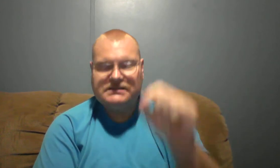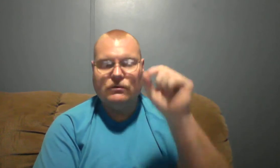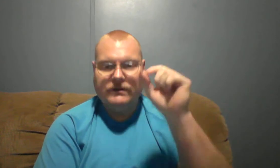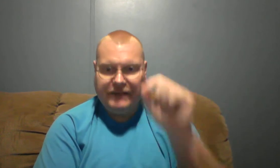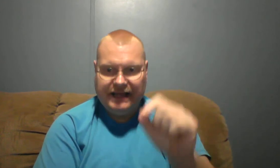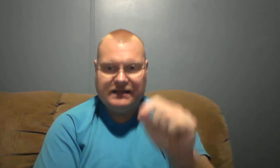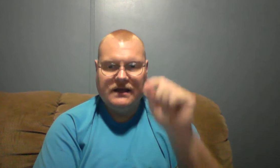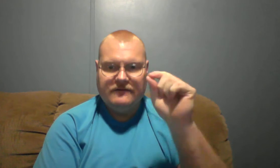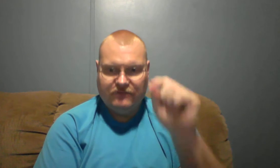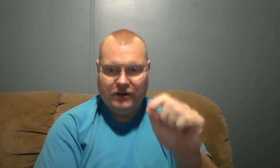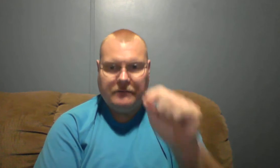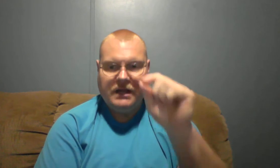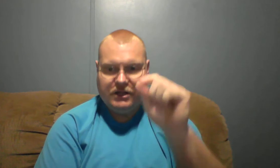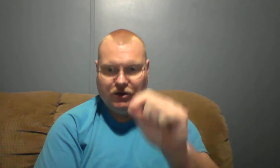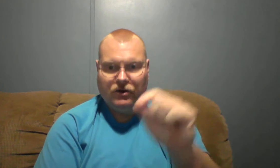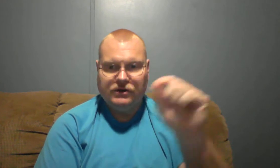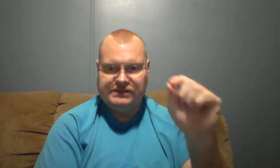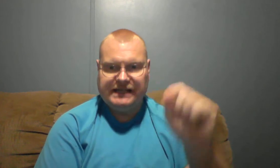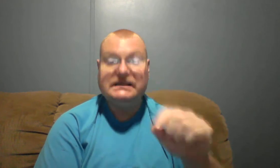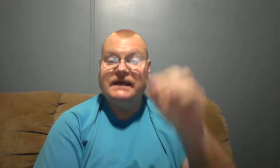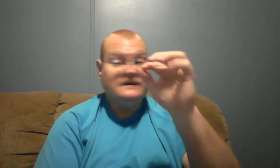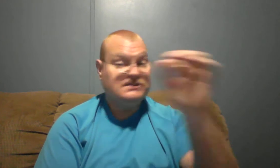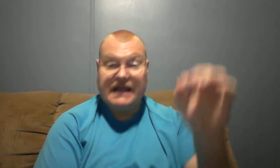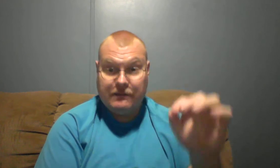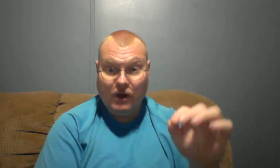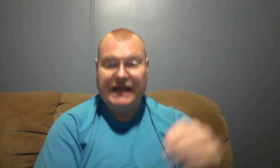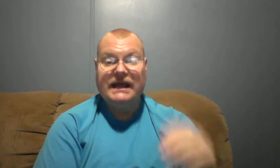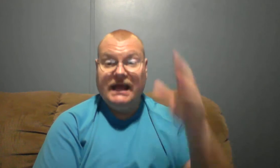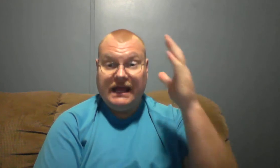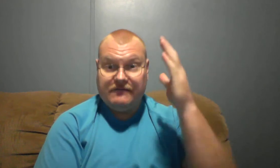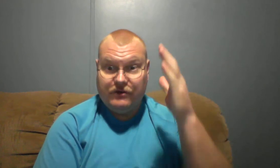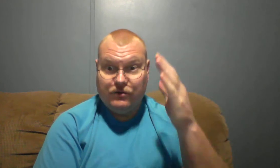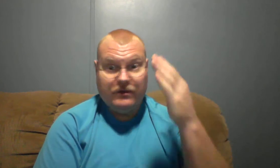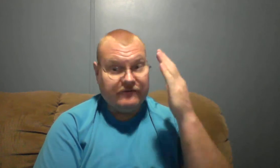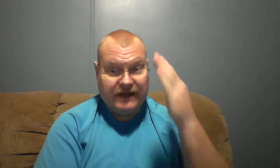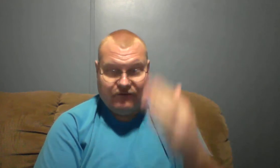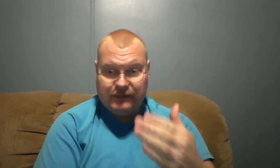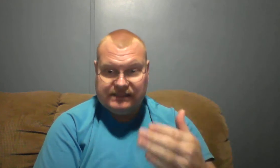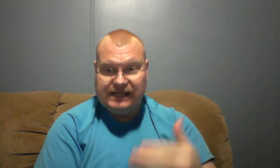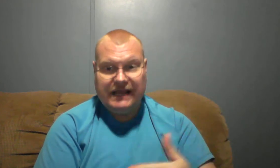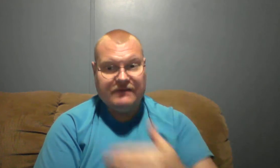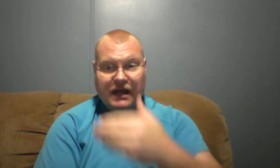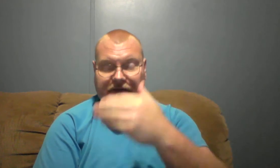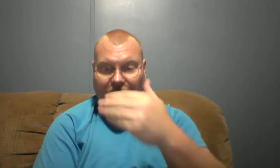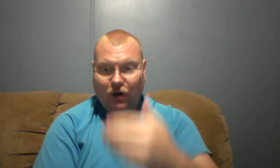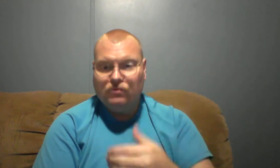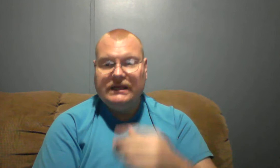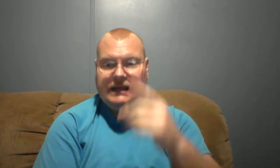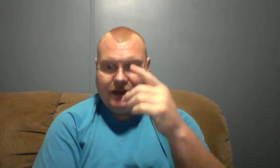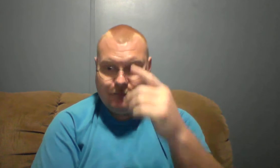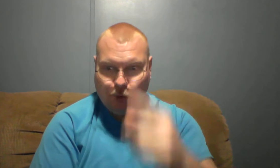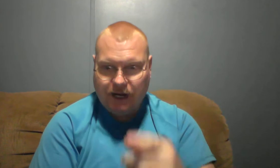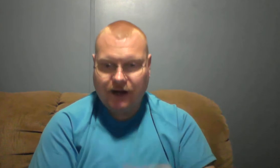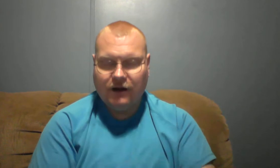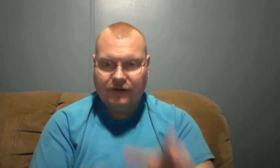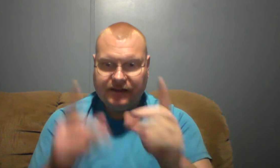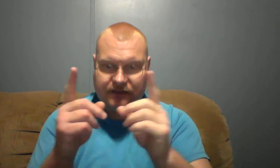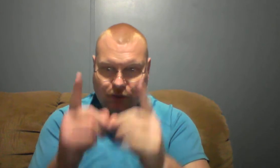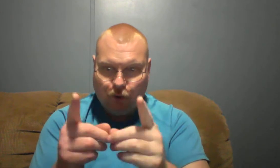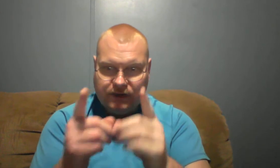repent from your sin. The same way, if you have never been saved. The only prayer that the Lord is